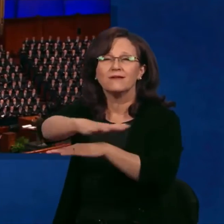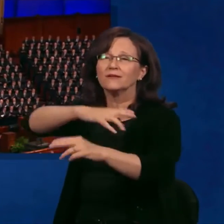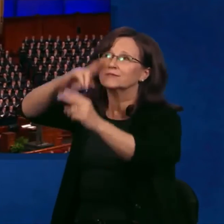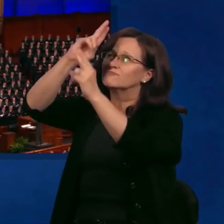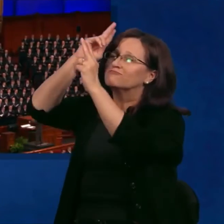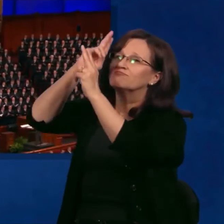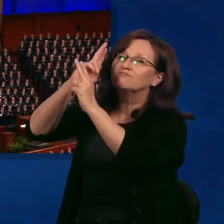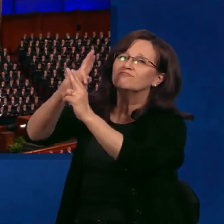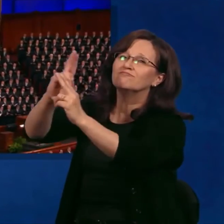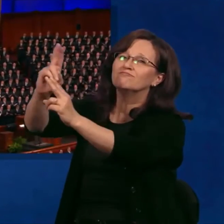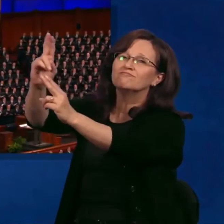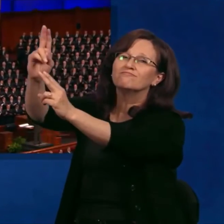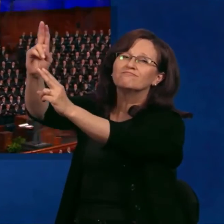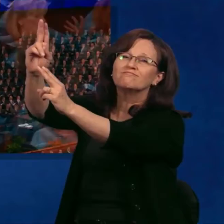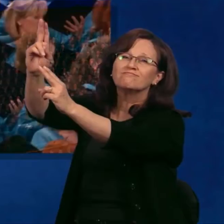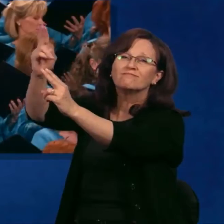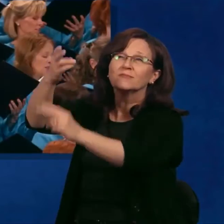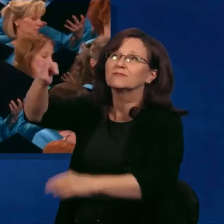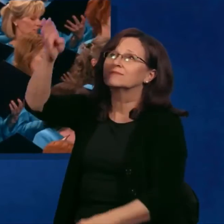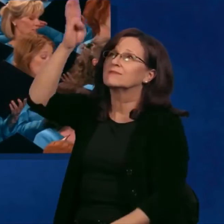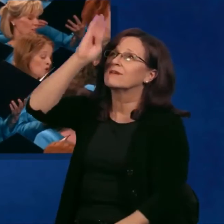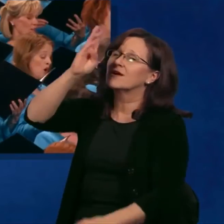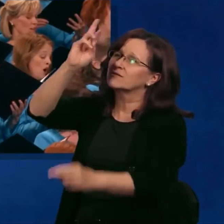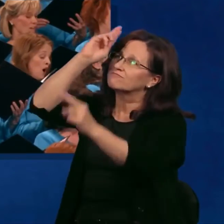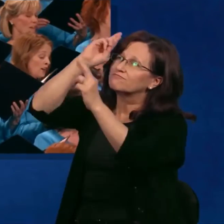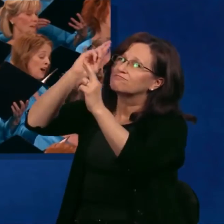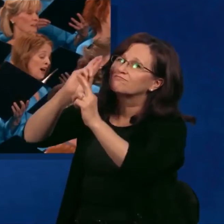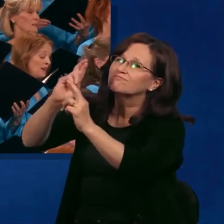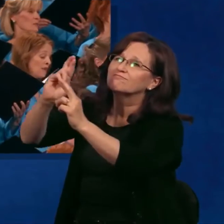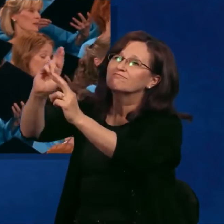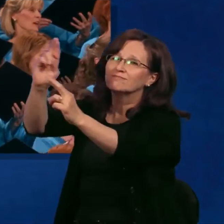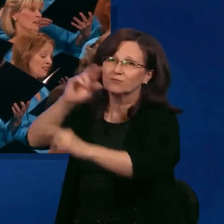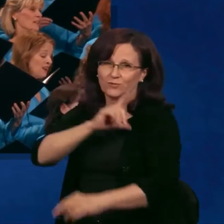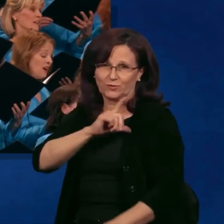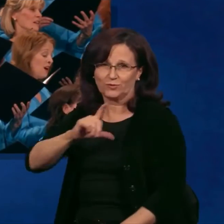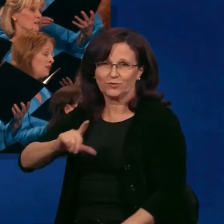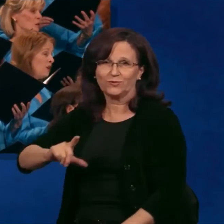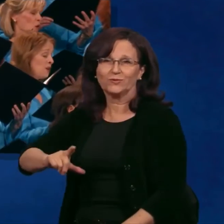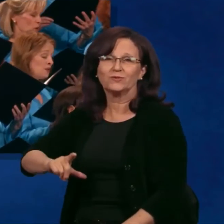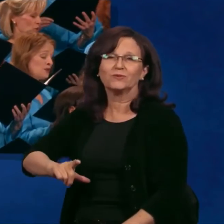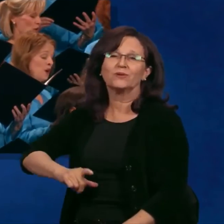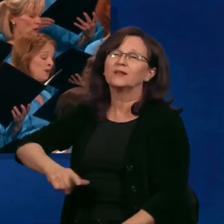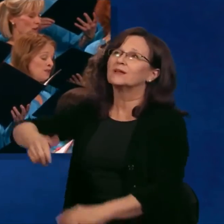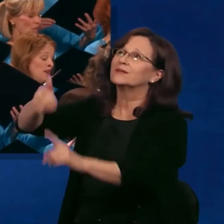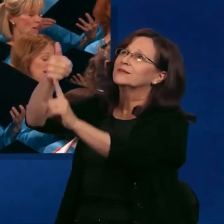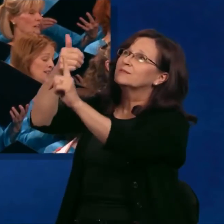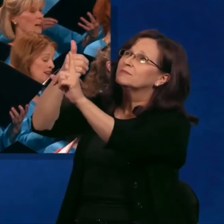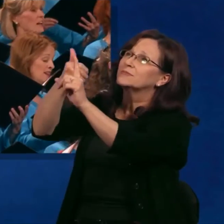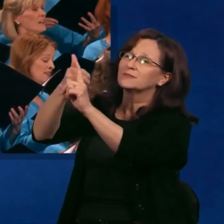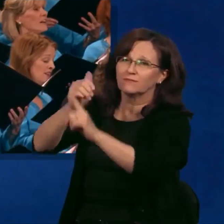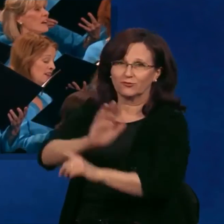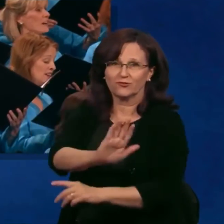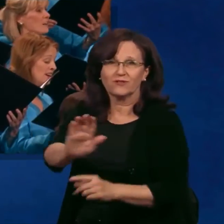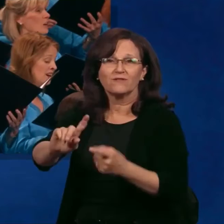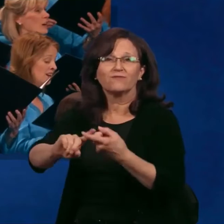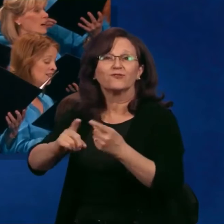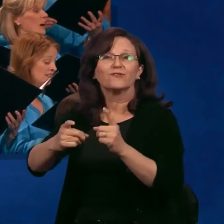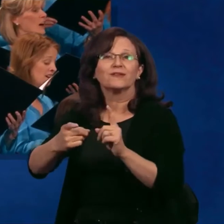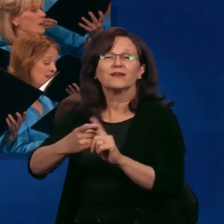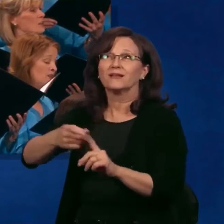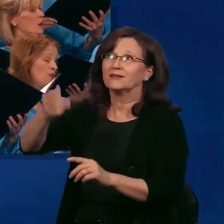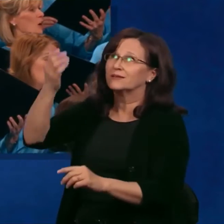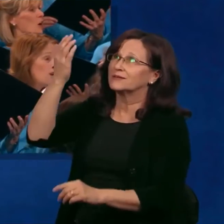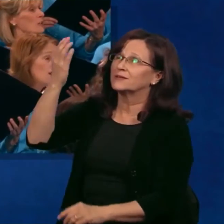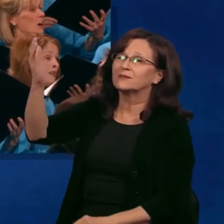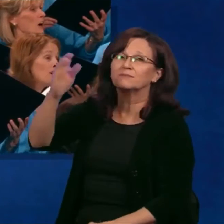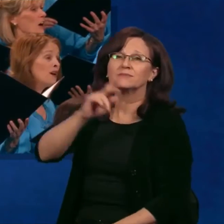empires long. Fear God, and make the Lord your friend, the King,